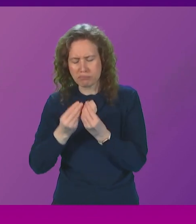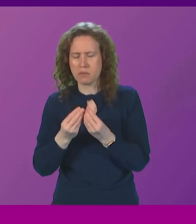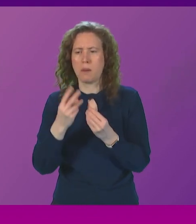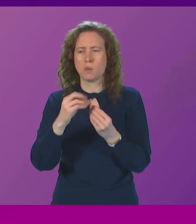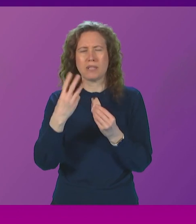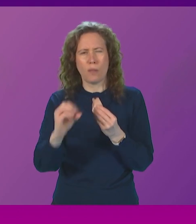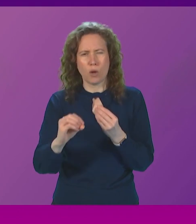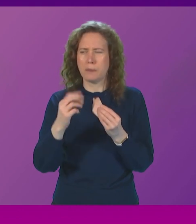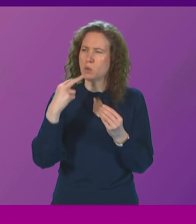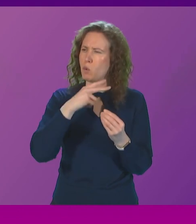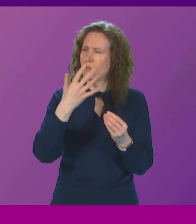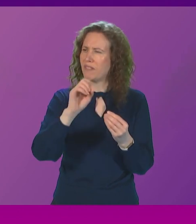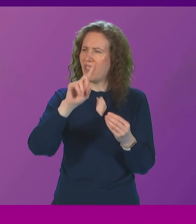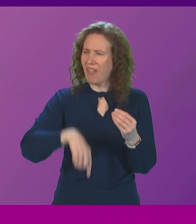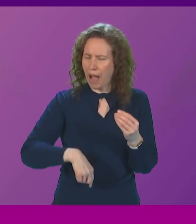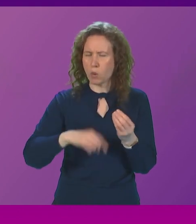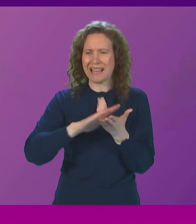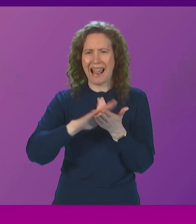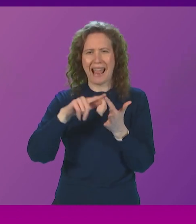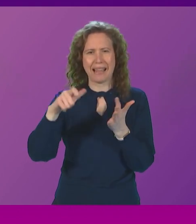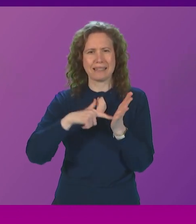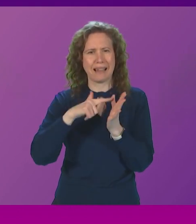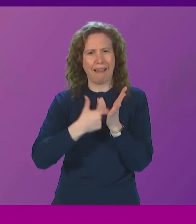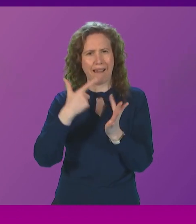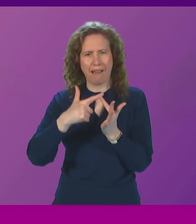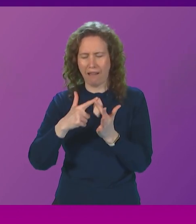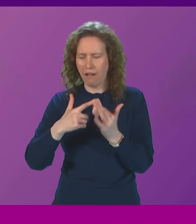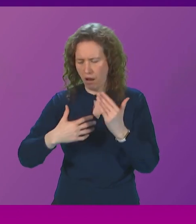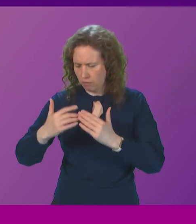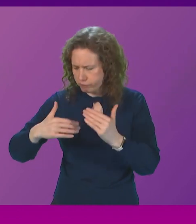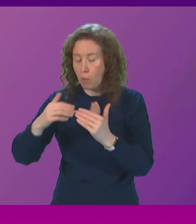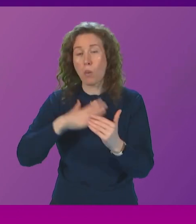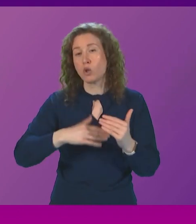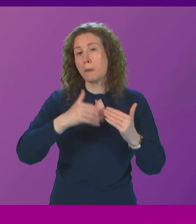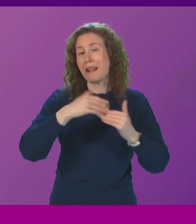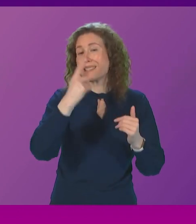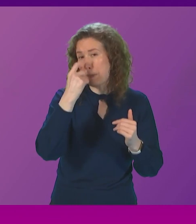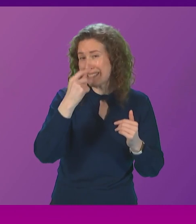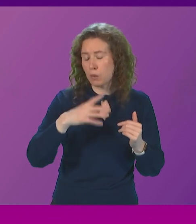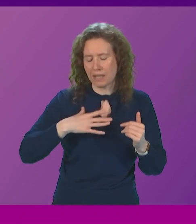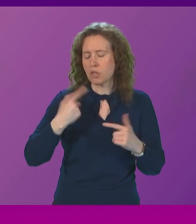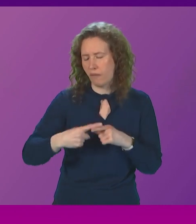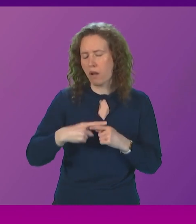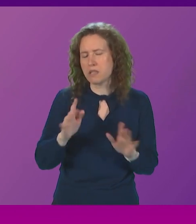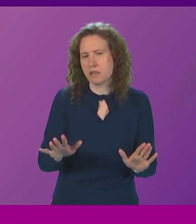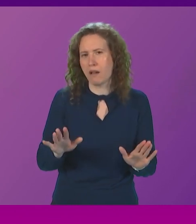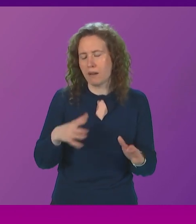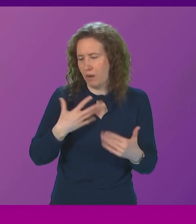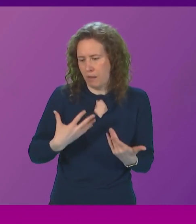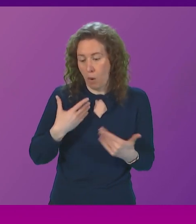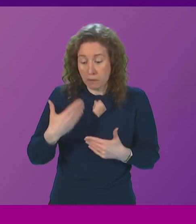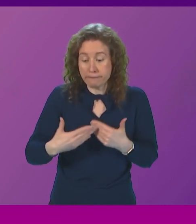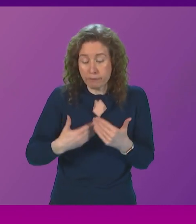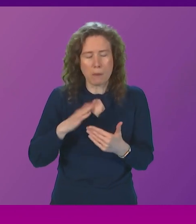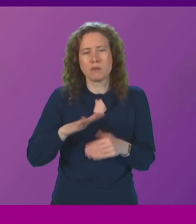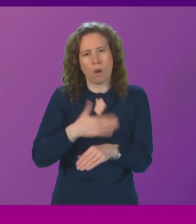250,000 hectares and that's something we're keen to do build capacity because we know we need to go faster than we currently are of course the